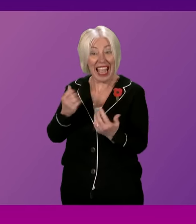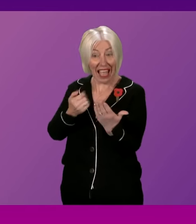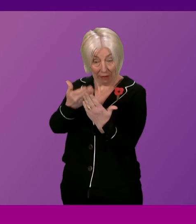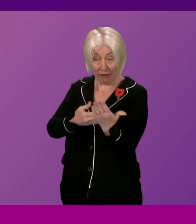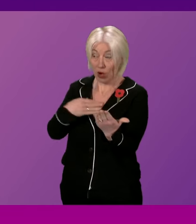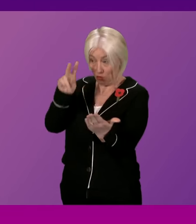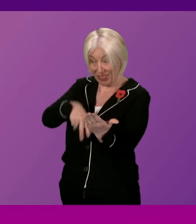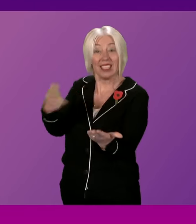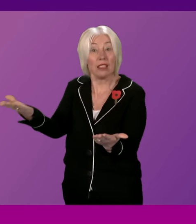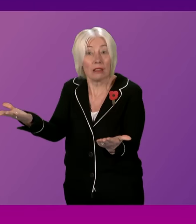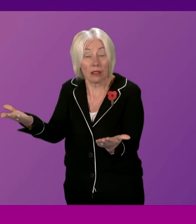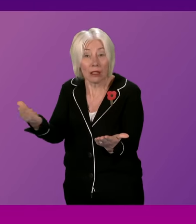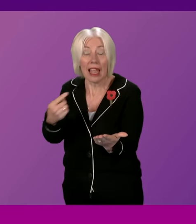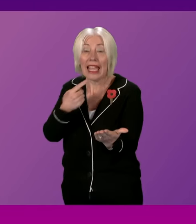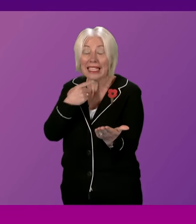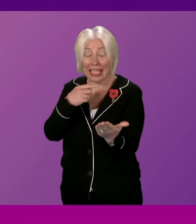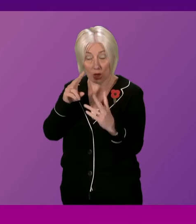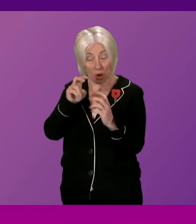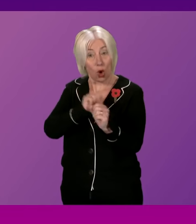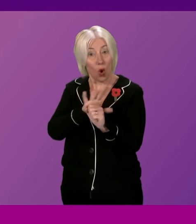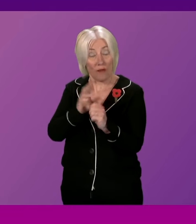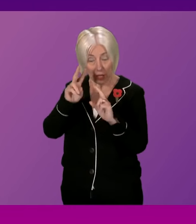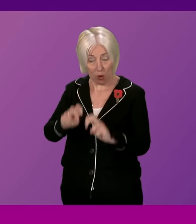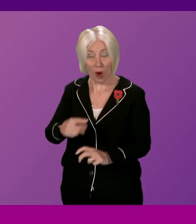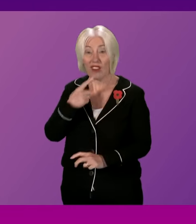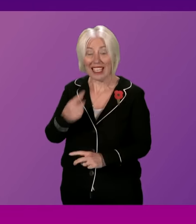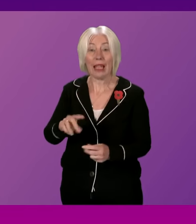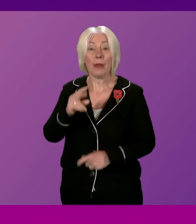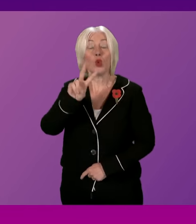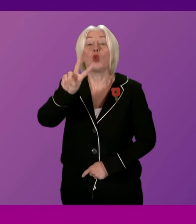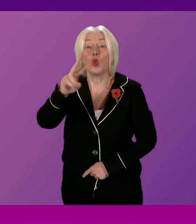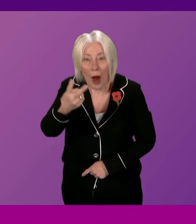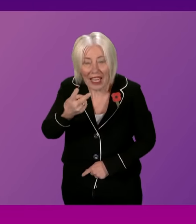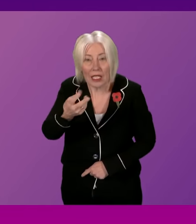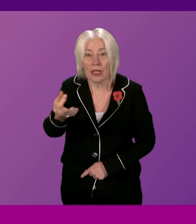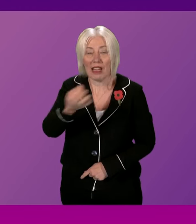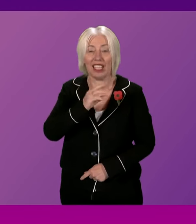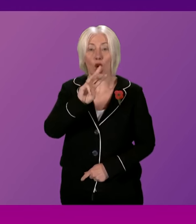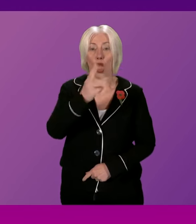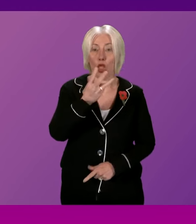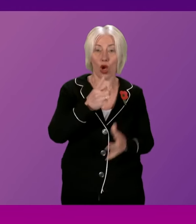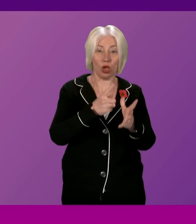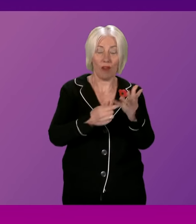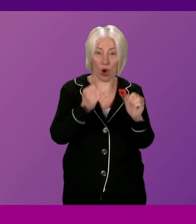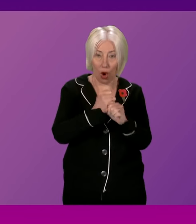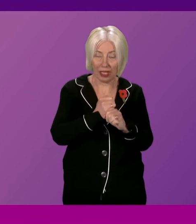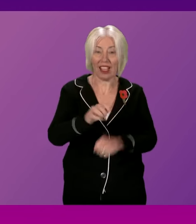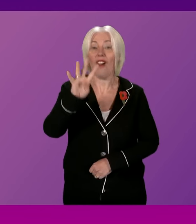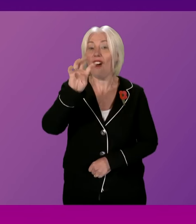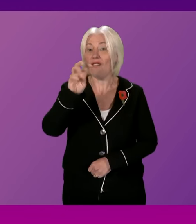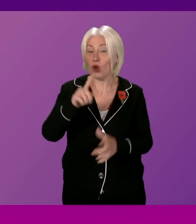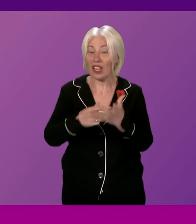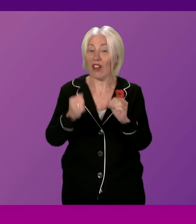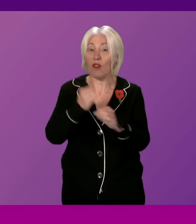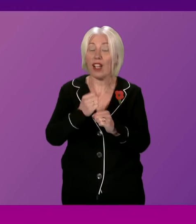Minister, read it. Because the council to the inquiry has made it clear that they have asked twice, on the 3rd of August and the 14th of August, for